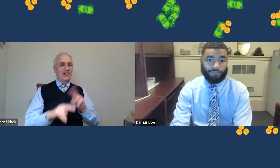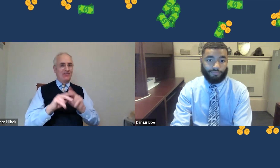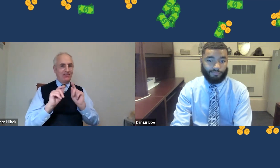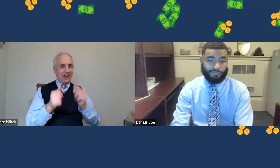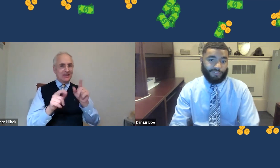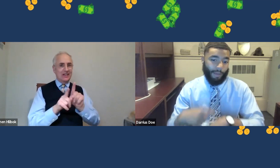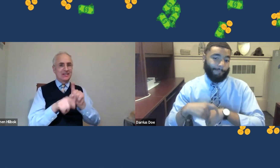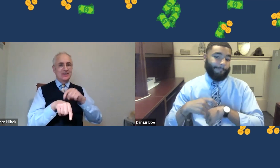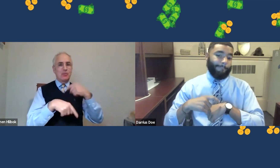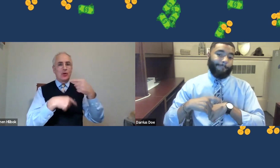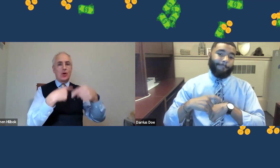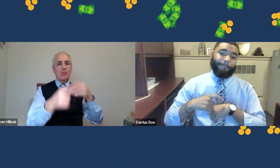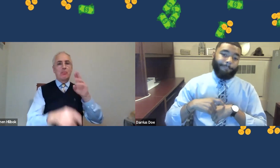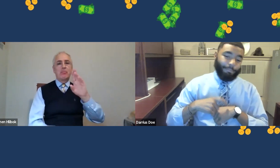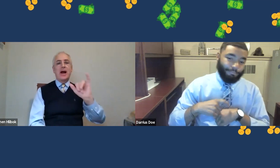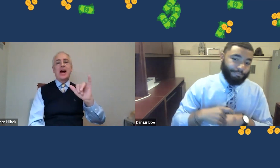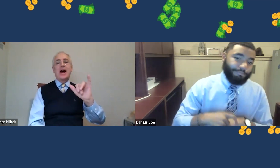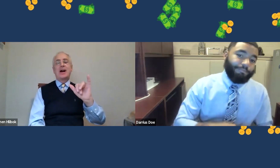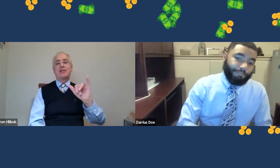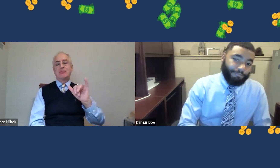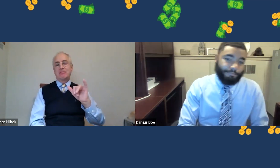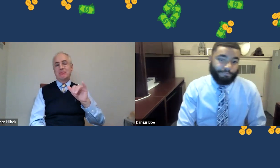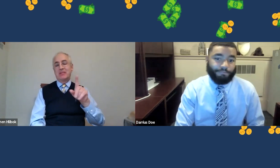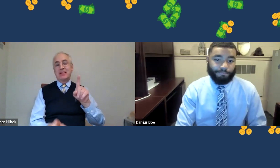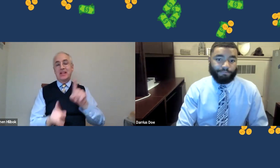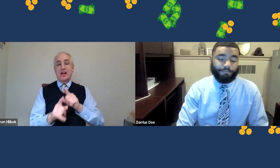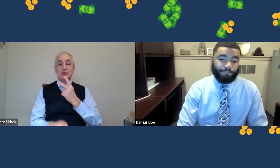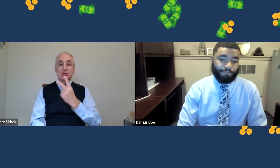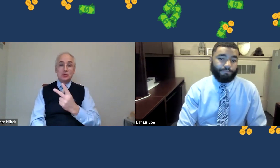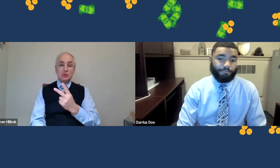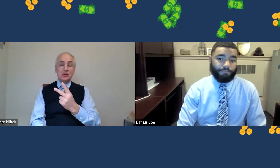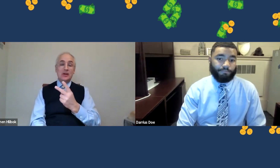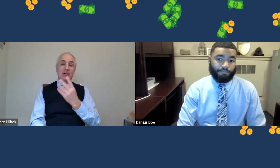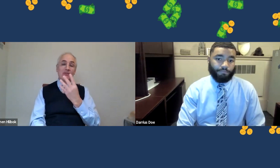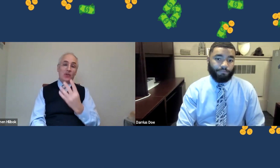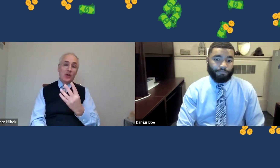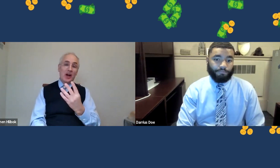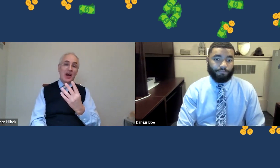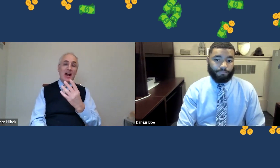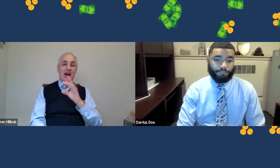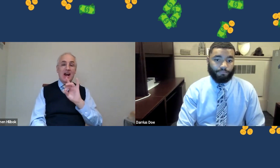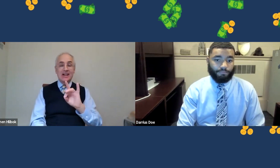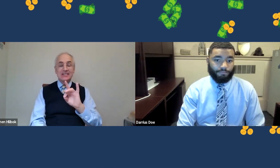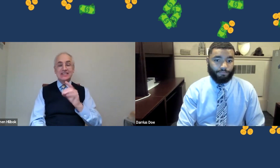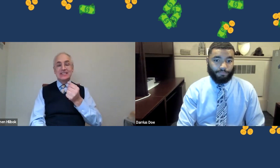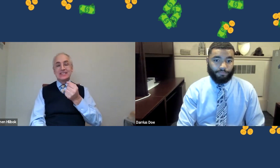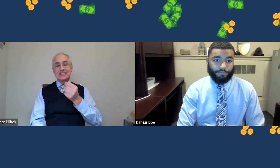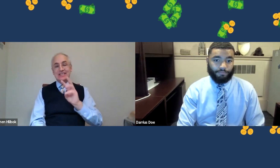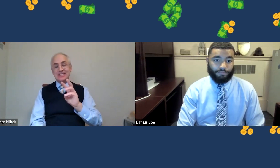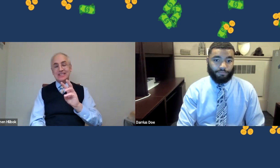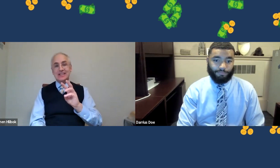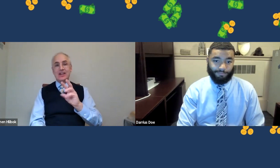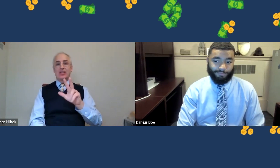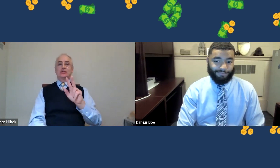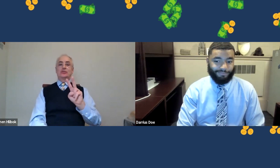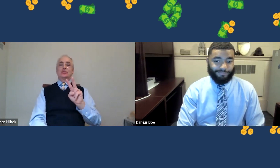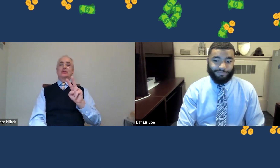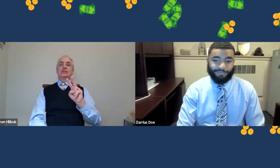You will really see a big difference as time starts to go by. So I always encourage people, 2, 4, 8,